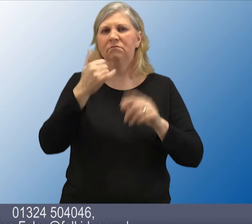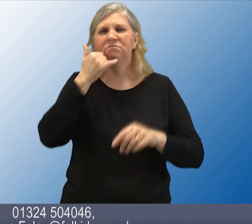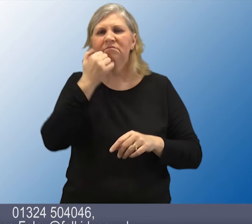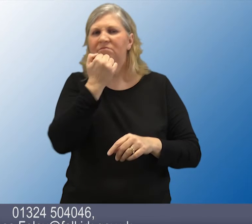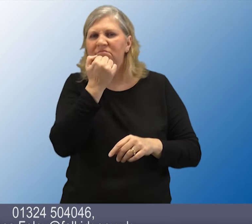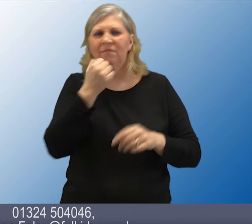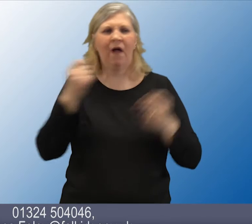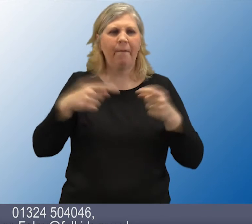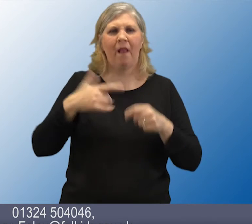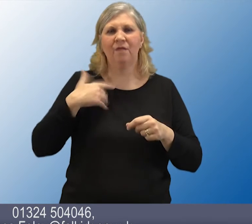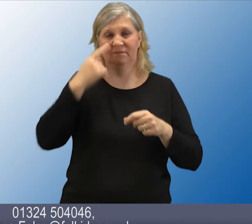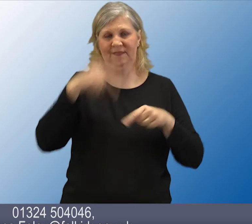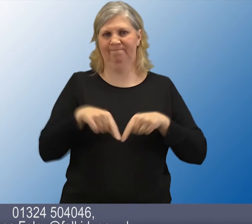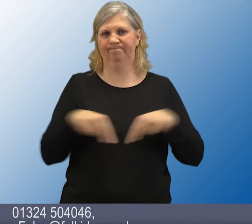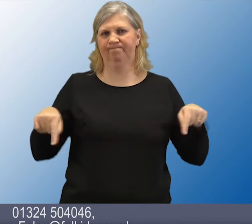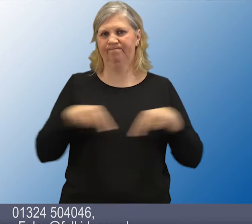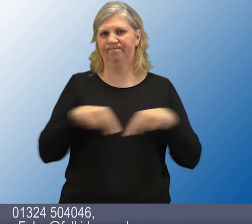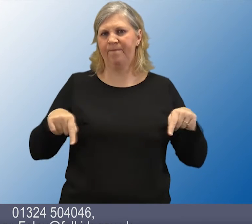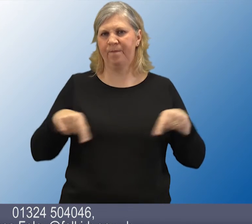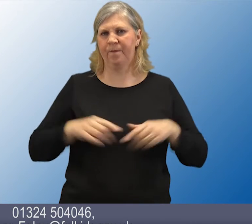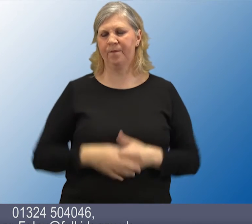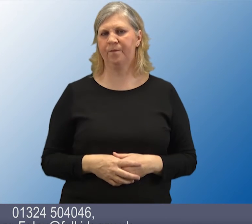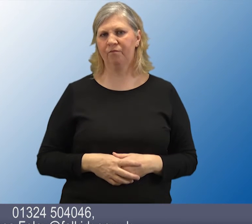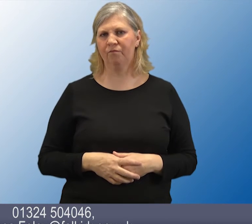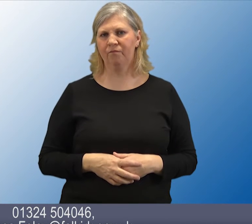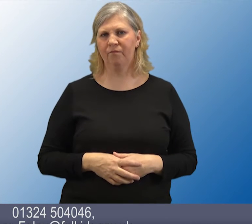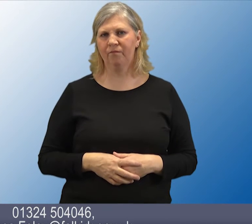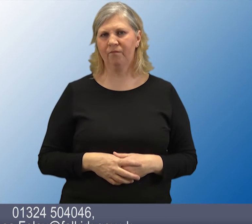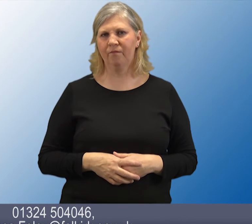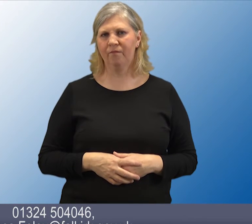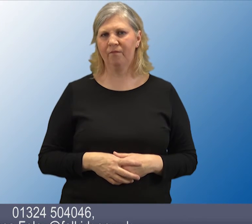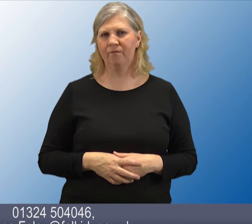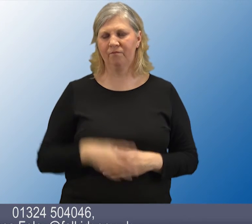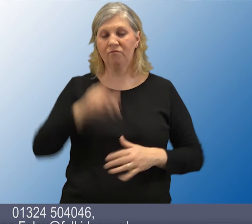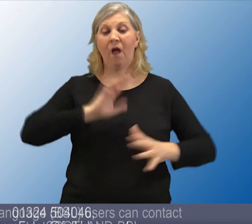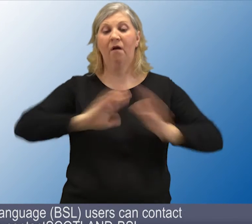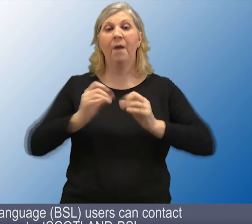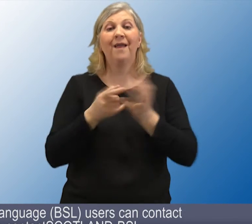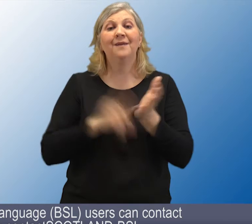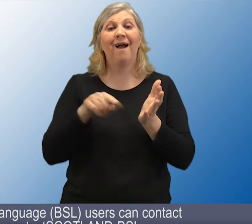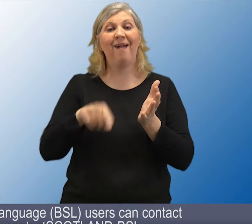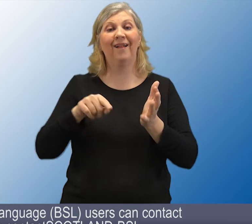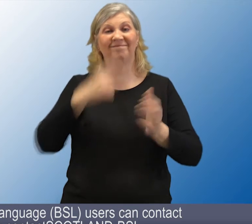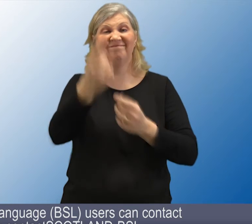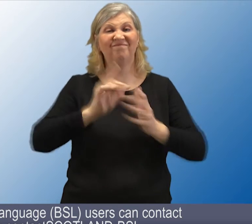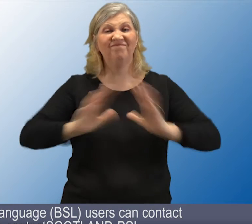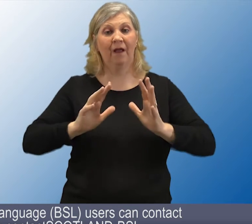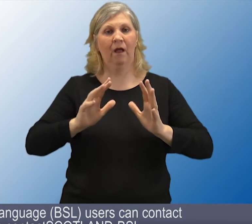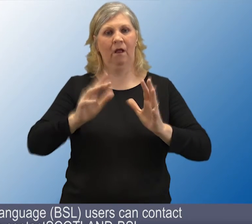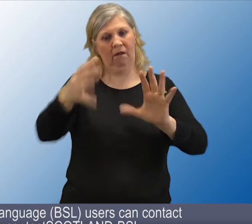-504-046, james.foley-falkirk.gov.uk British Sign